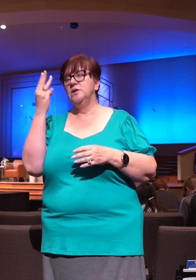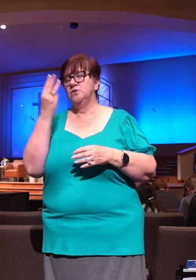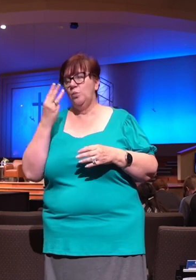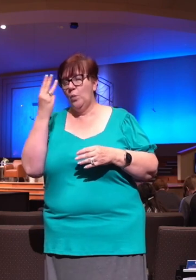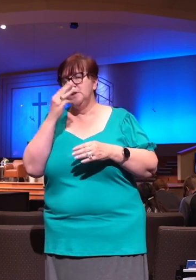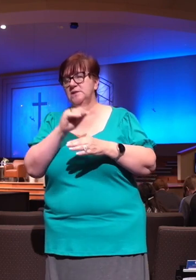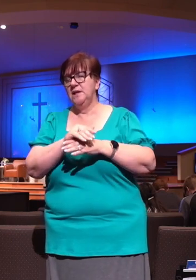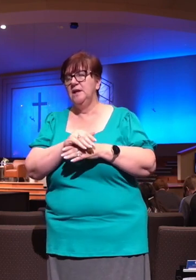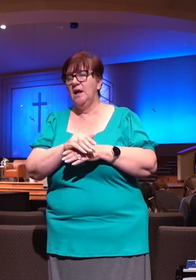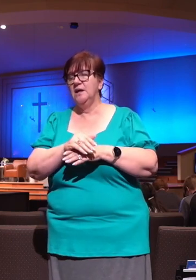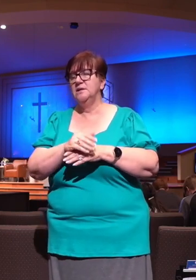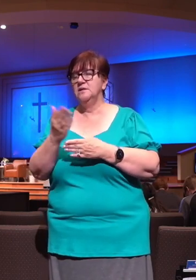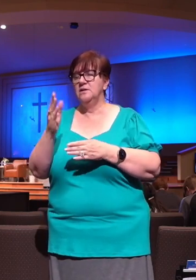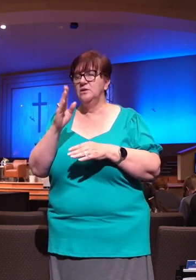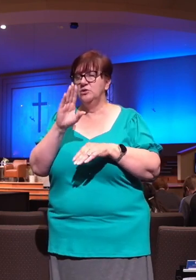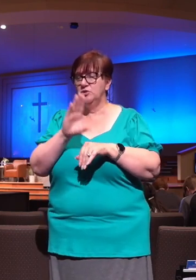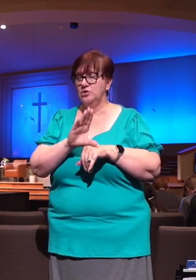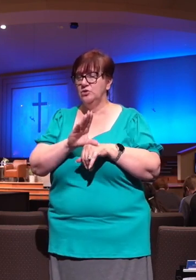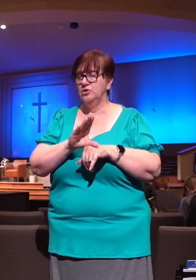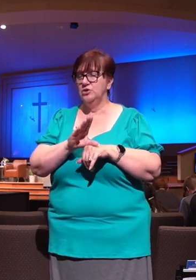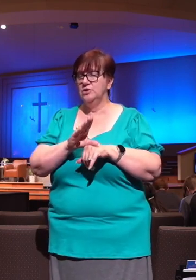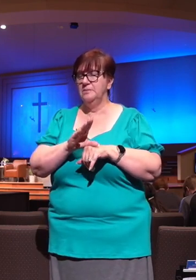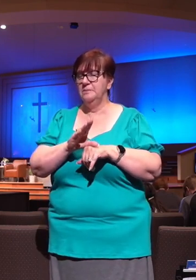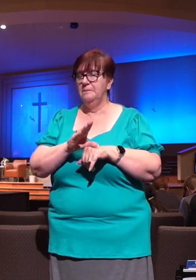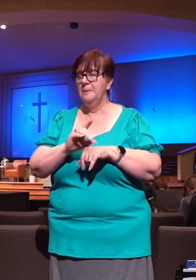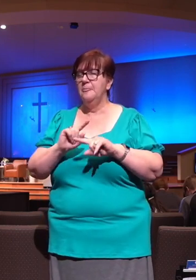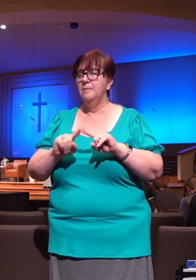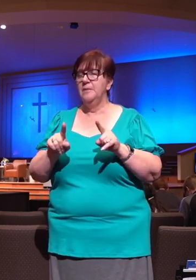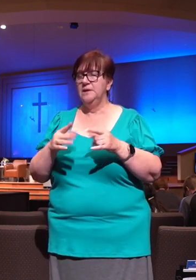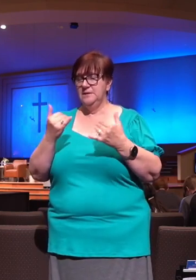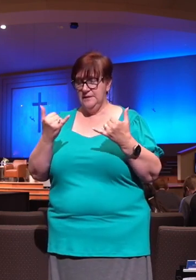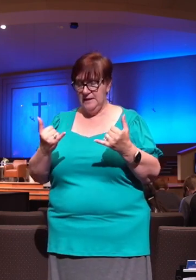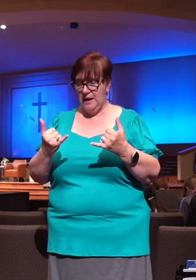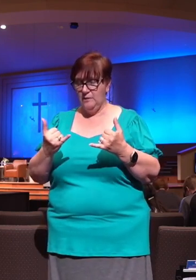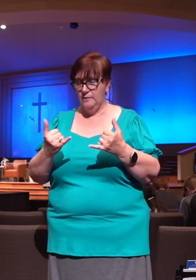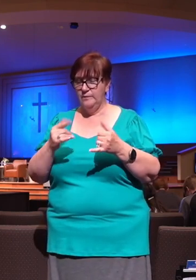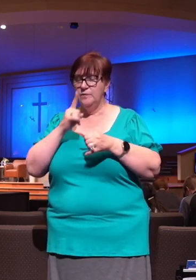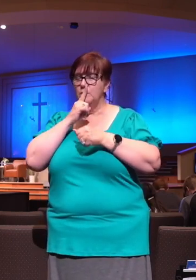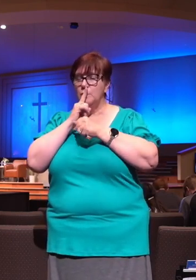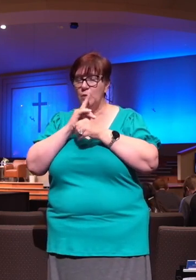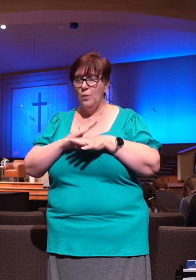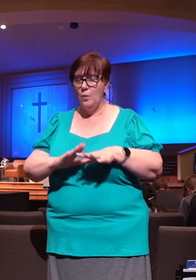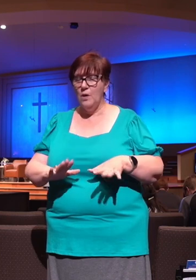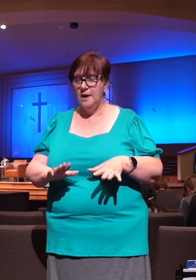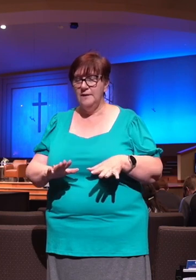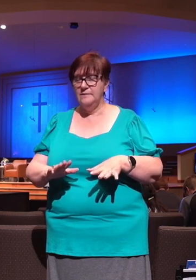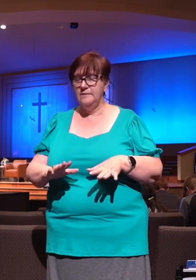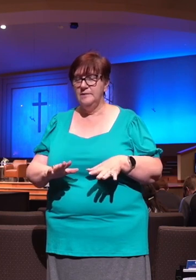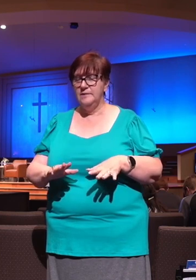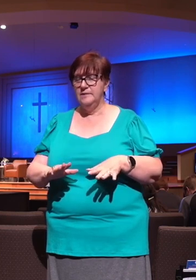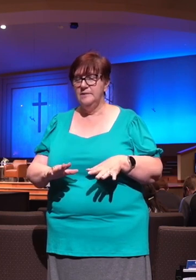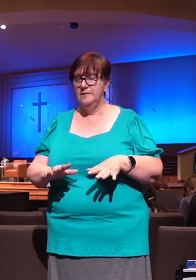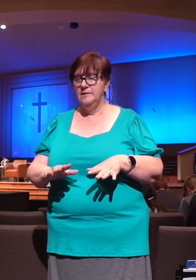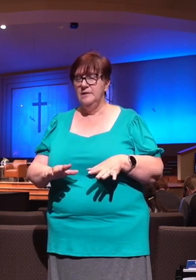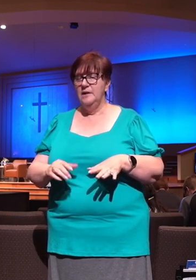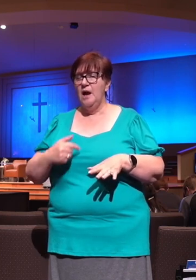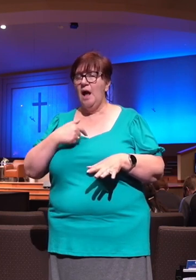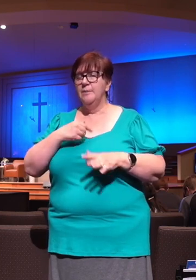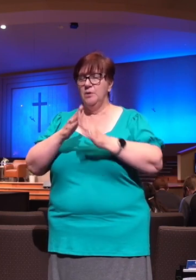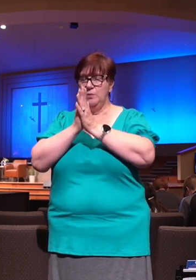prayer requests here in a moment and be done. But in the quietness of this moment, the piano is going to play here in just a second, and I'm going to have a word of prayer. And let's all stand to our feet, and we'll have